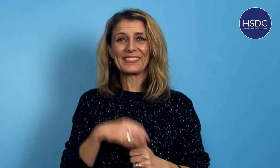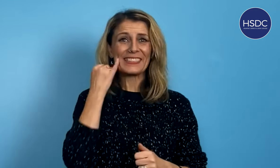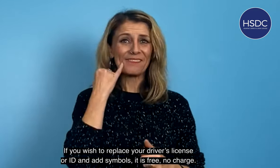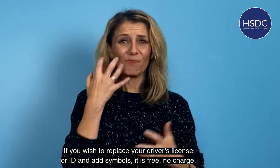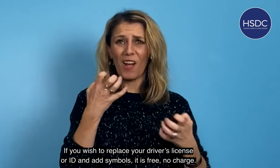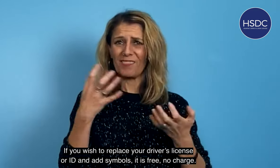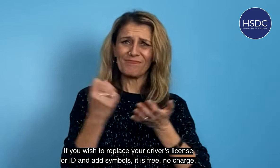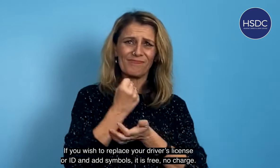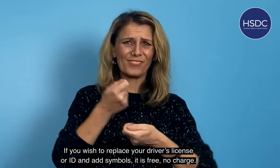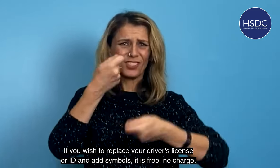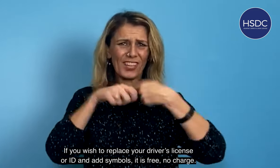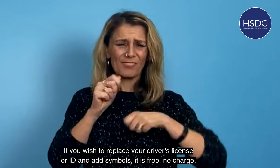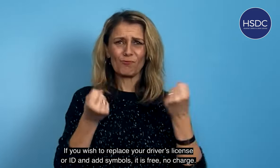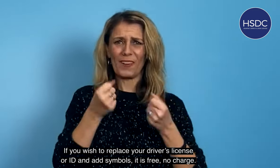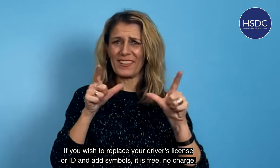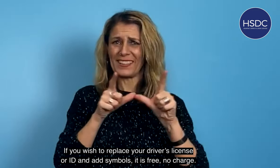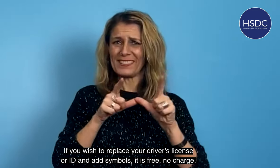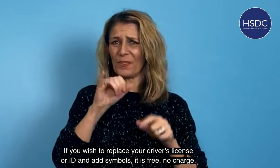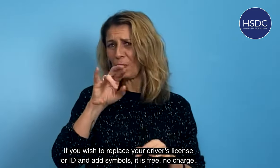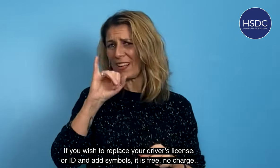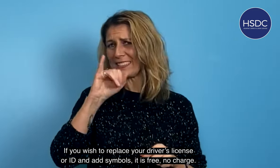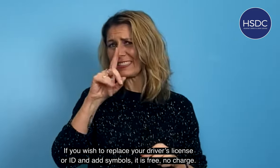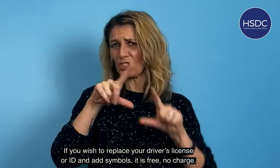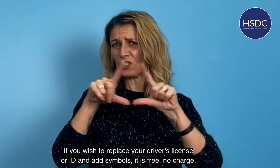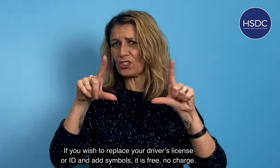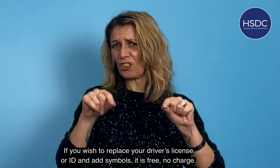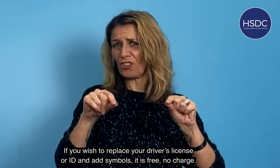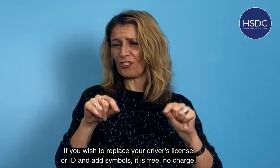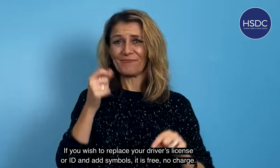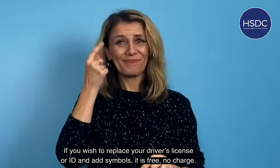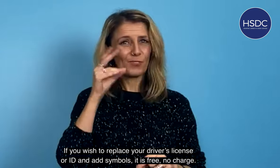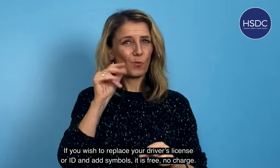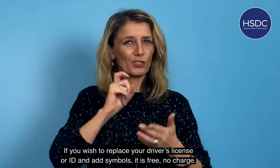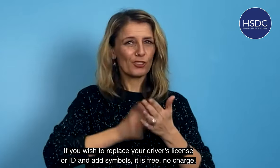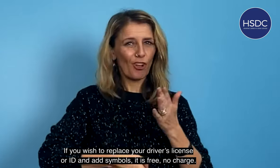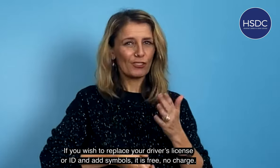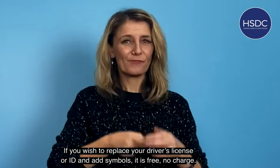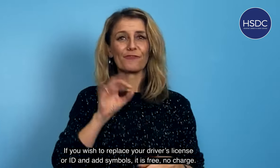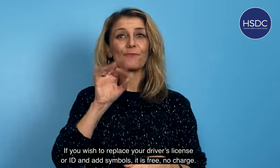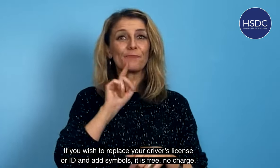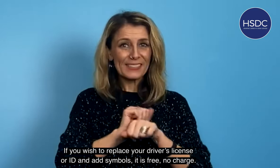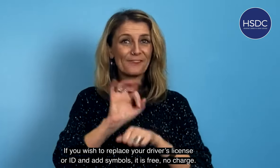If you wish to replace your driver's license or ID and add symbols, it is free, no charge.